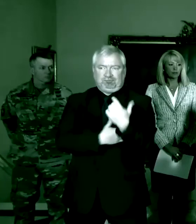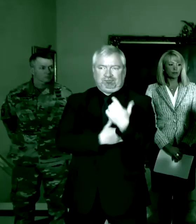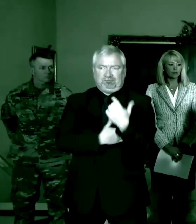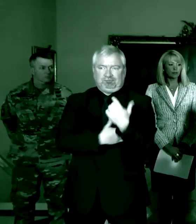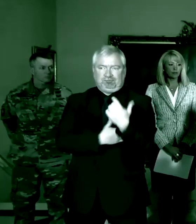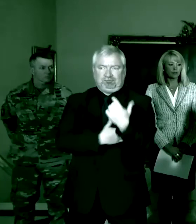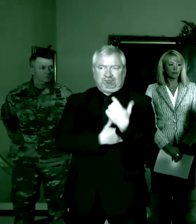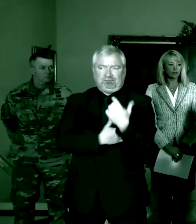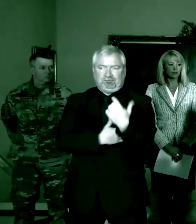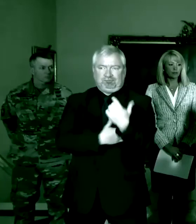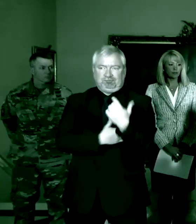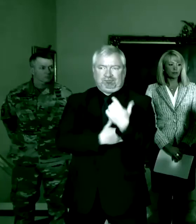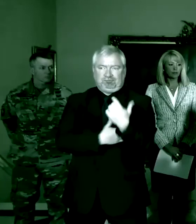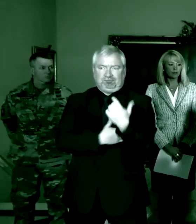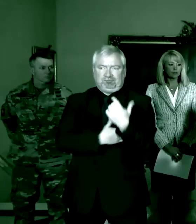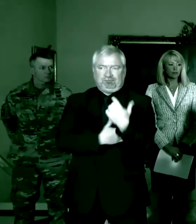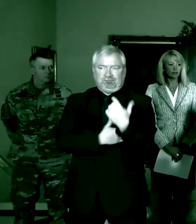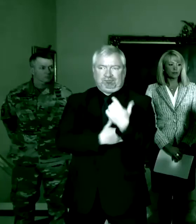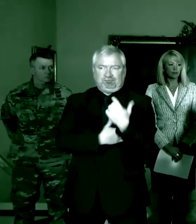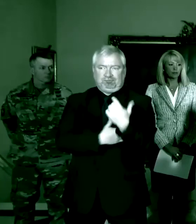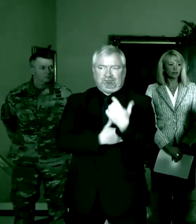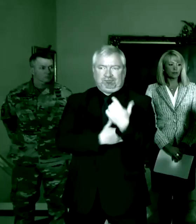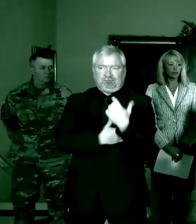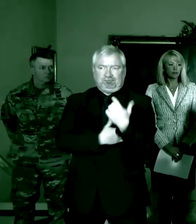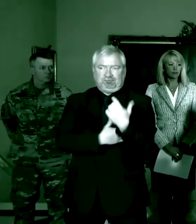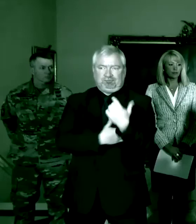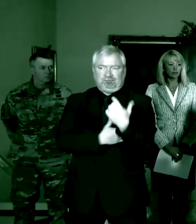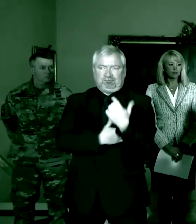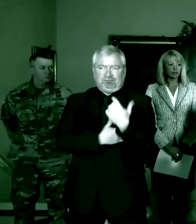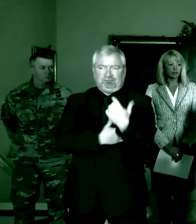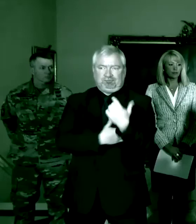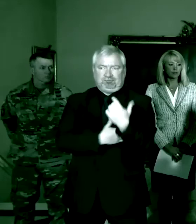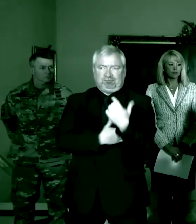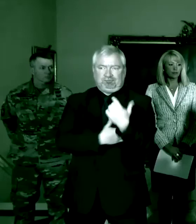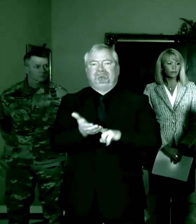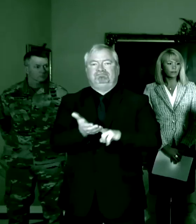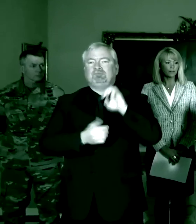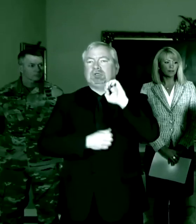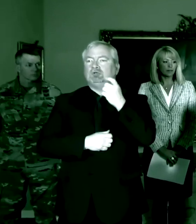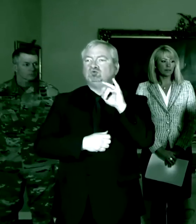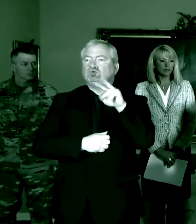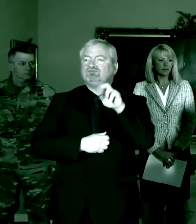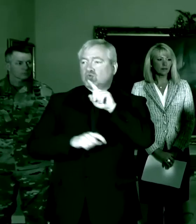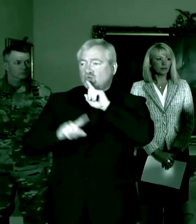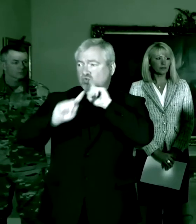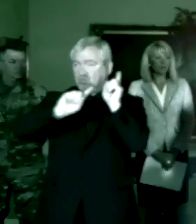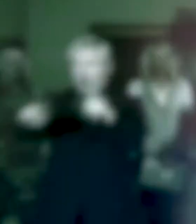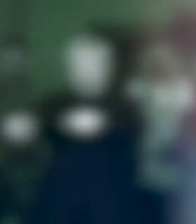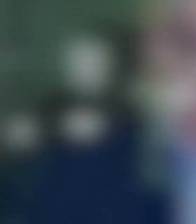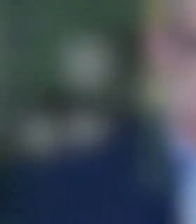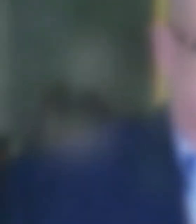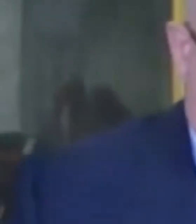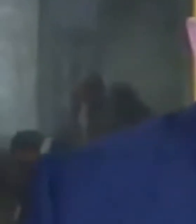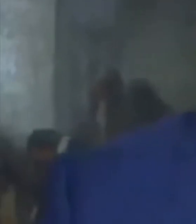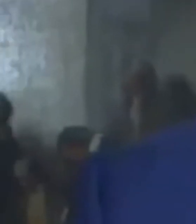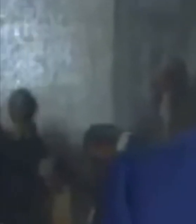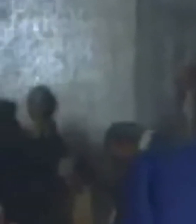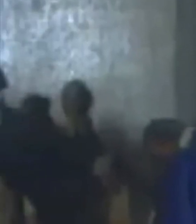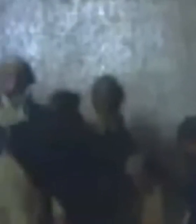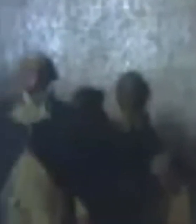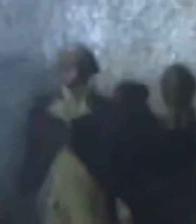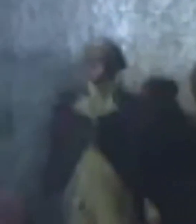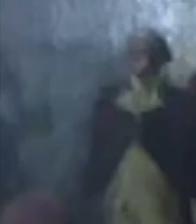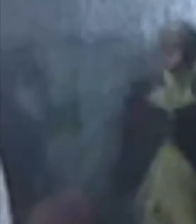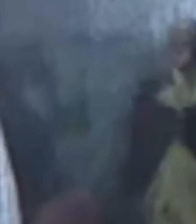first days of the pandemic. So just keep that in mind. Closes all non-essential businesses. Closes all